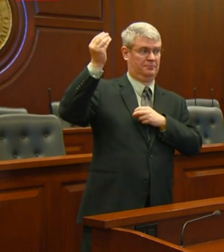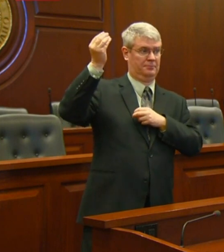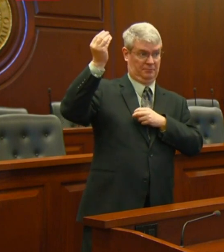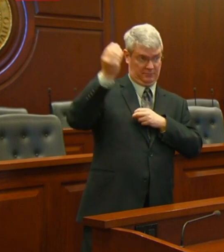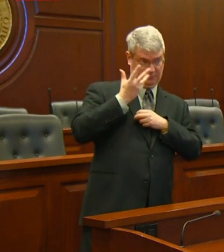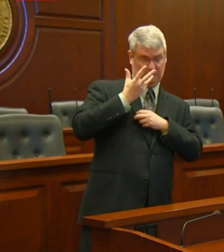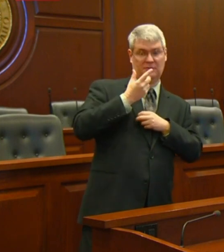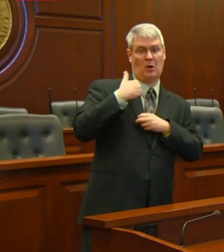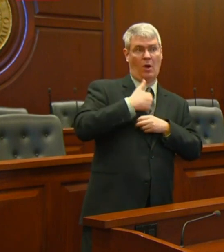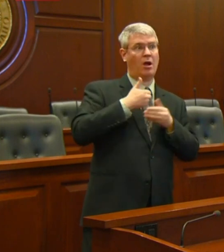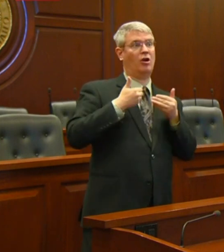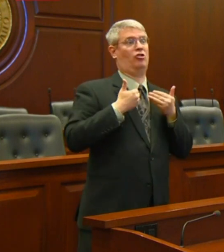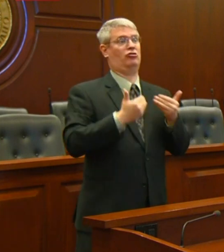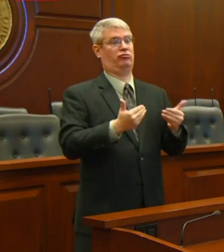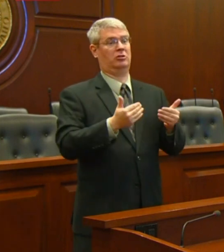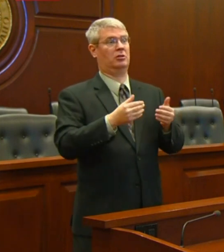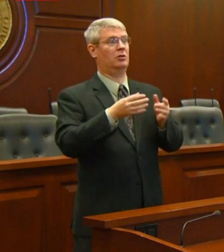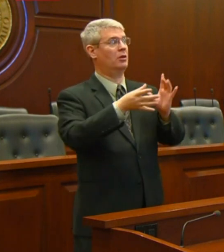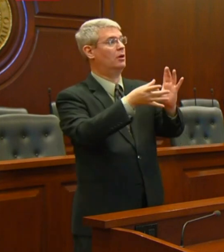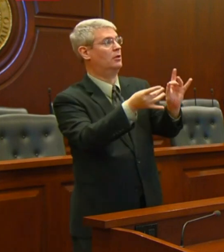the impact that it has on the markets.